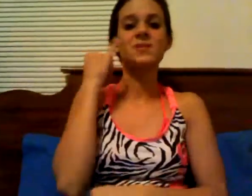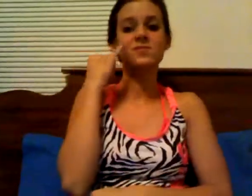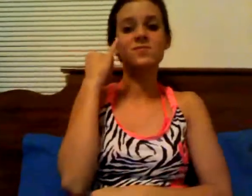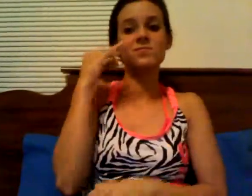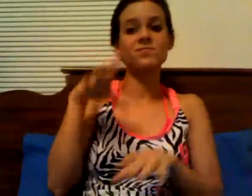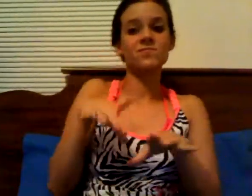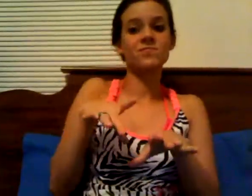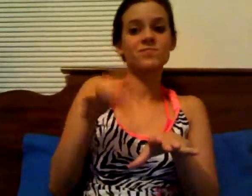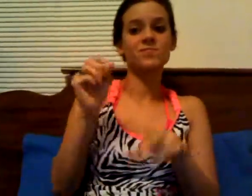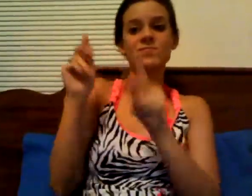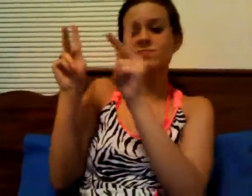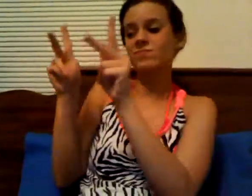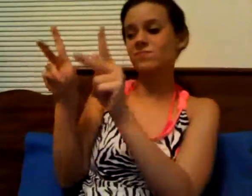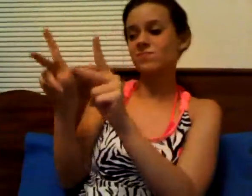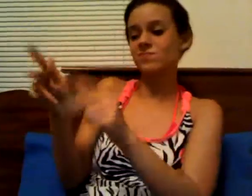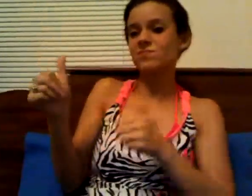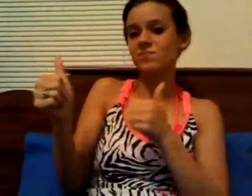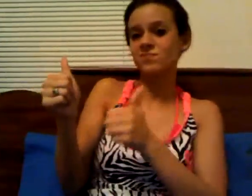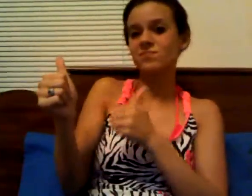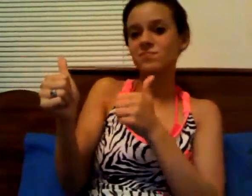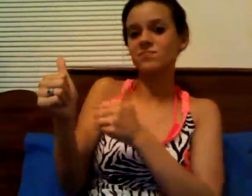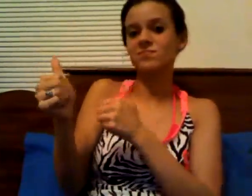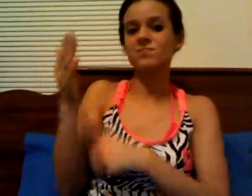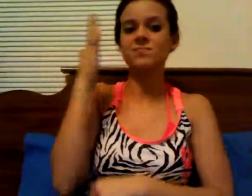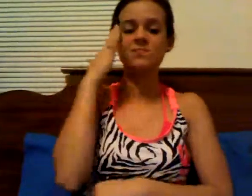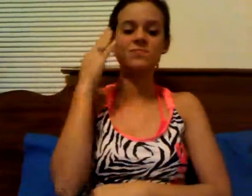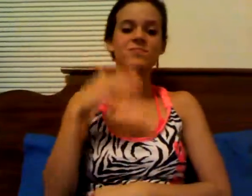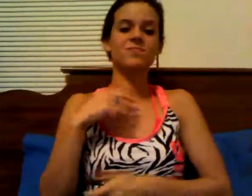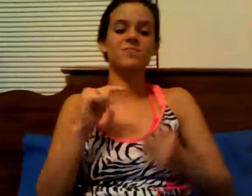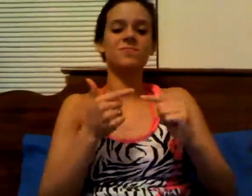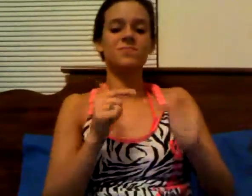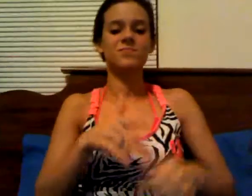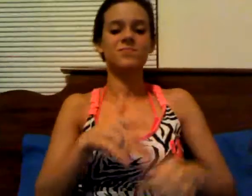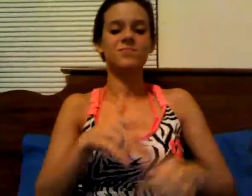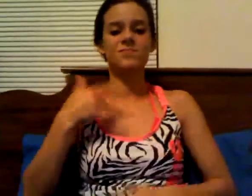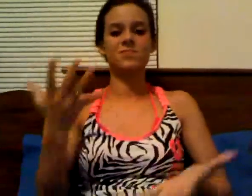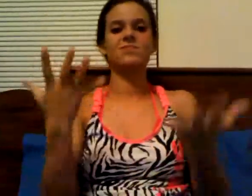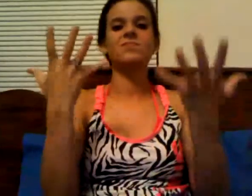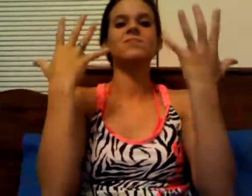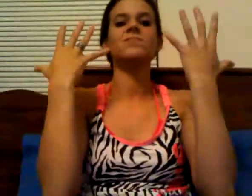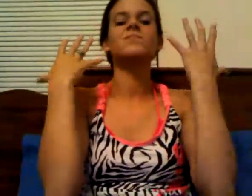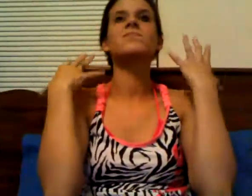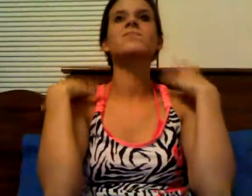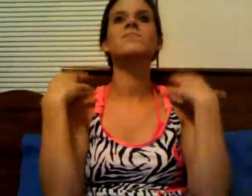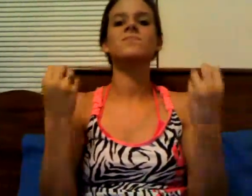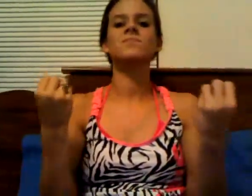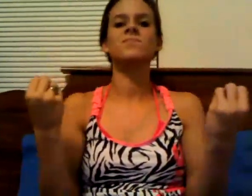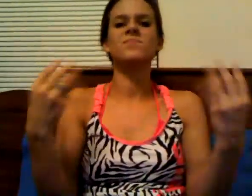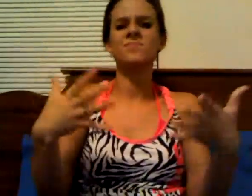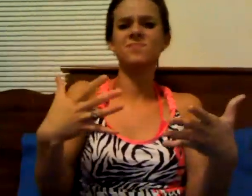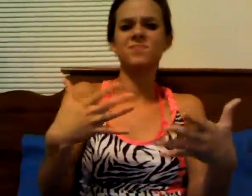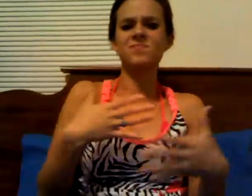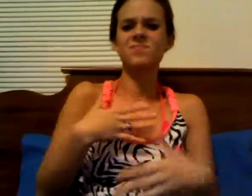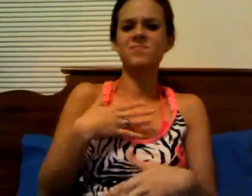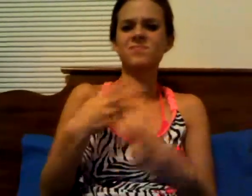someone to follow Who knows my pain and feels the way The uncertainty of my